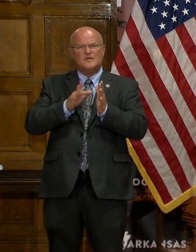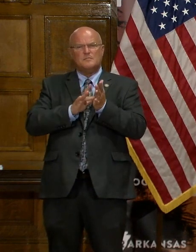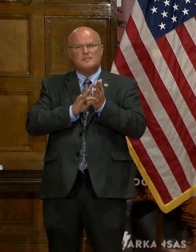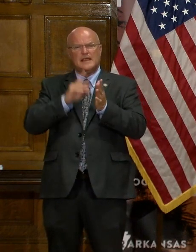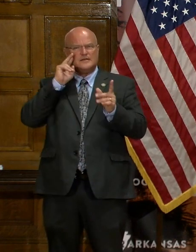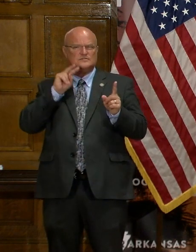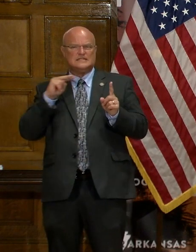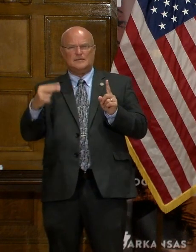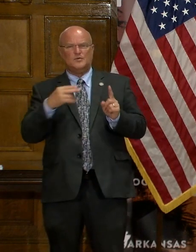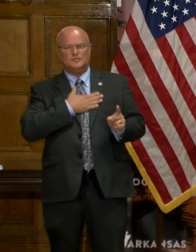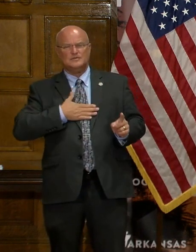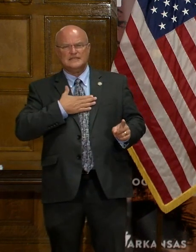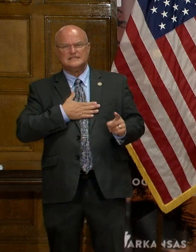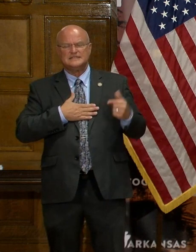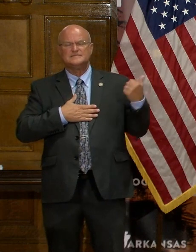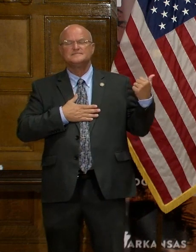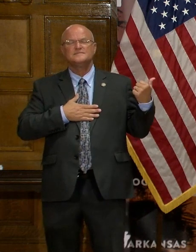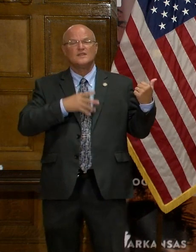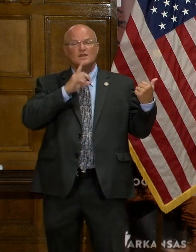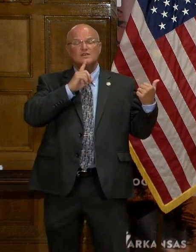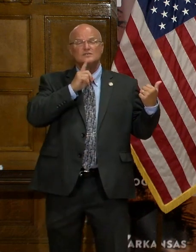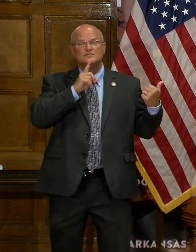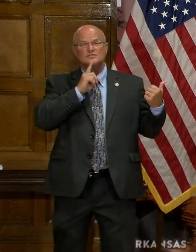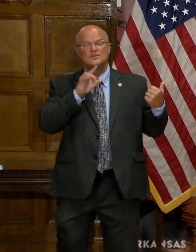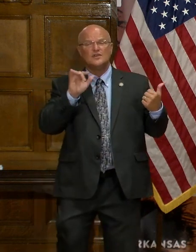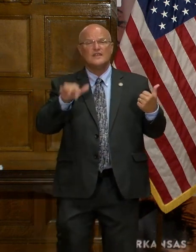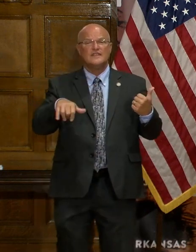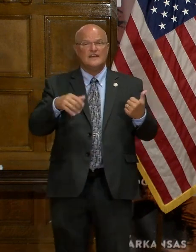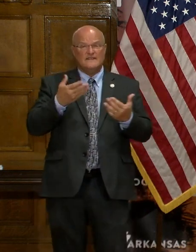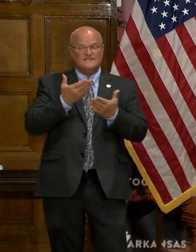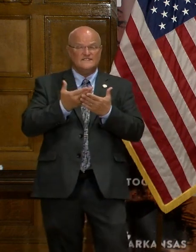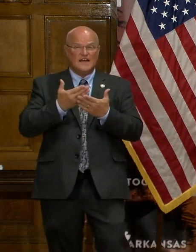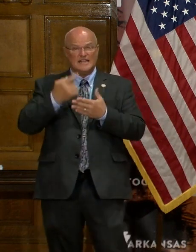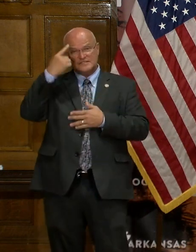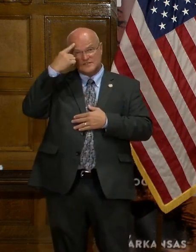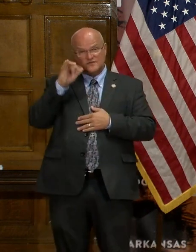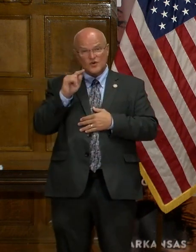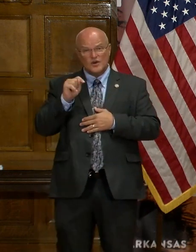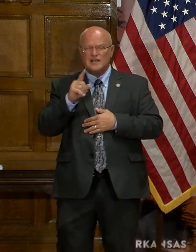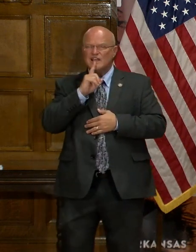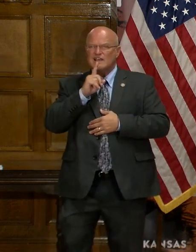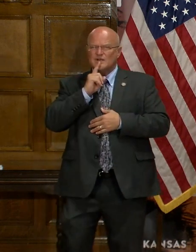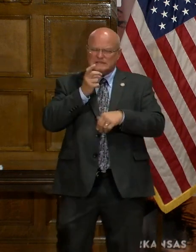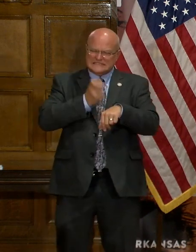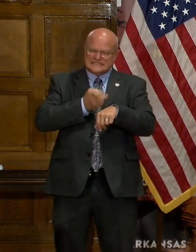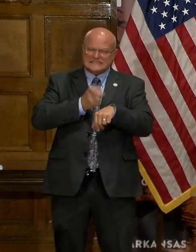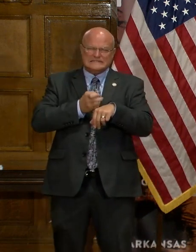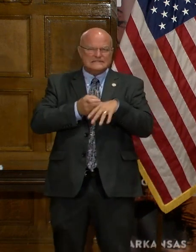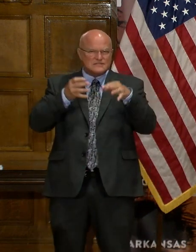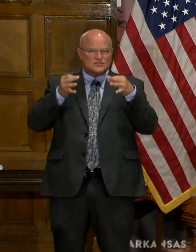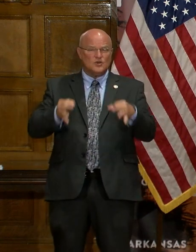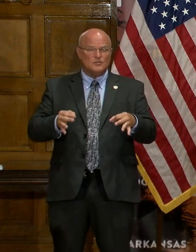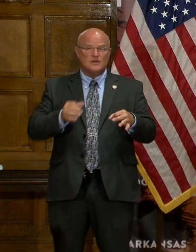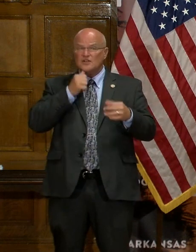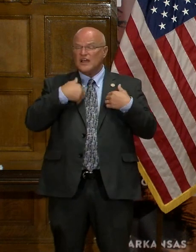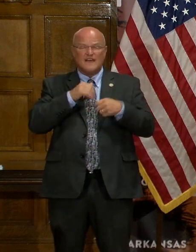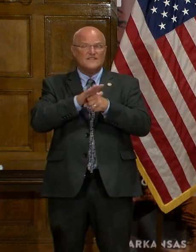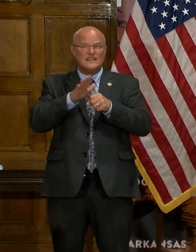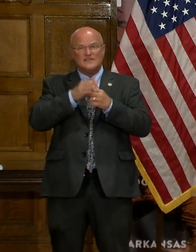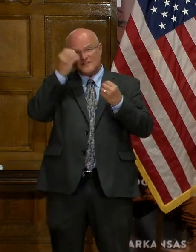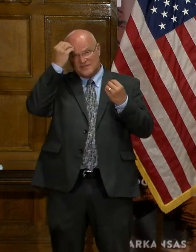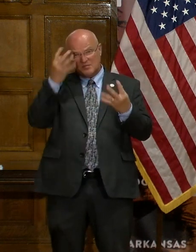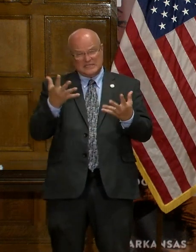standpoint? Sure. And in terms of the finances for it, it's really difficult to determine. We don't have enough